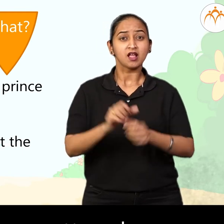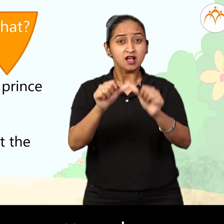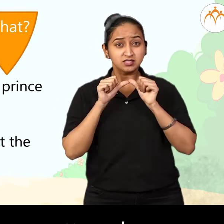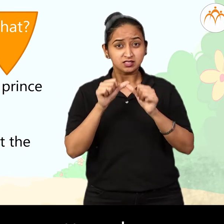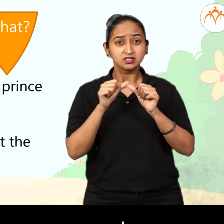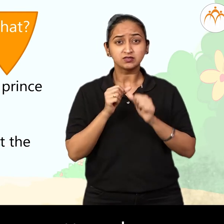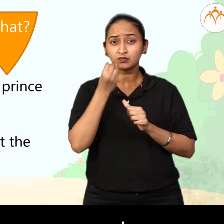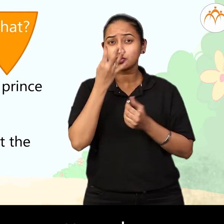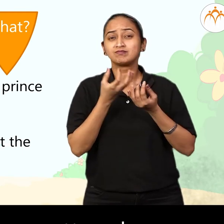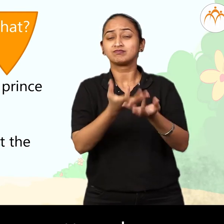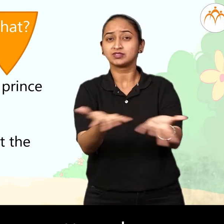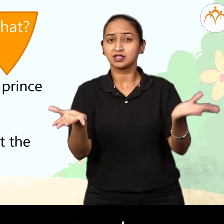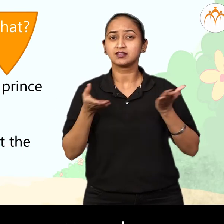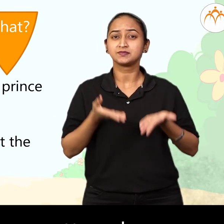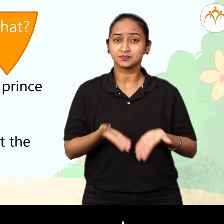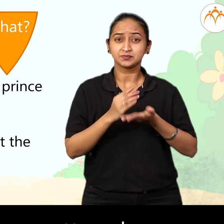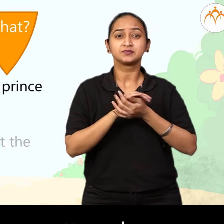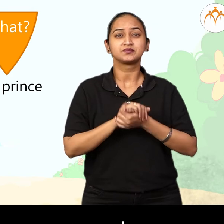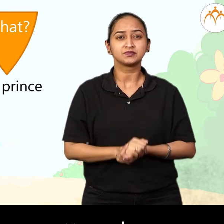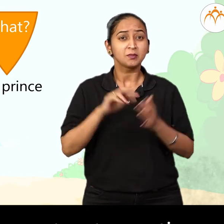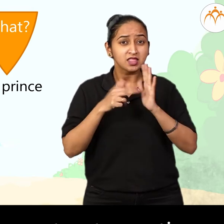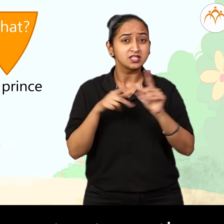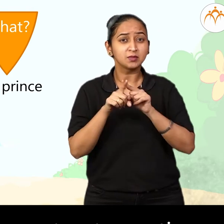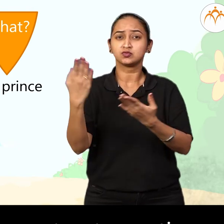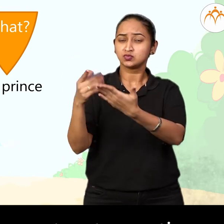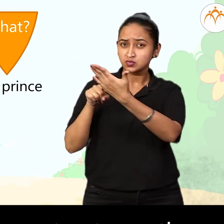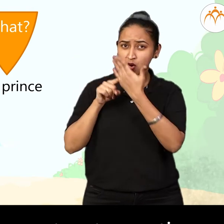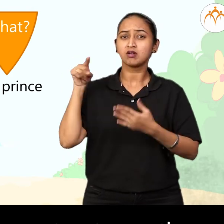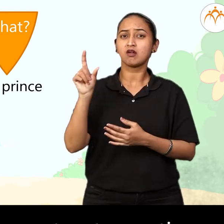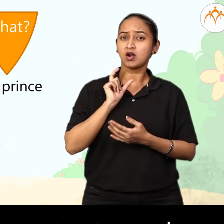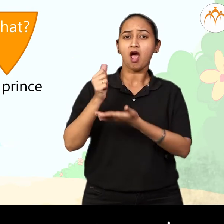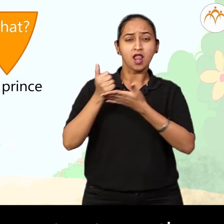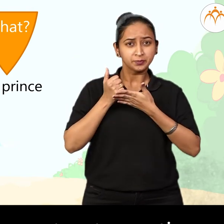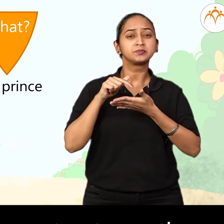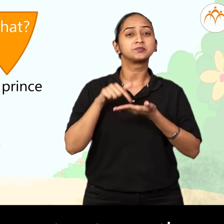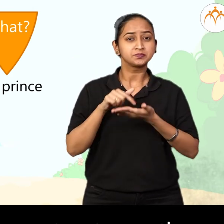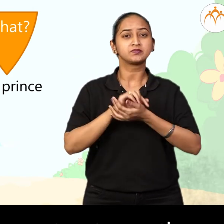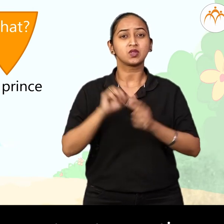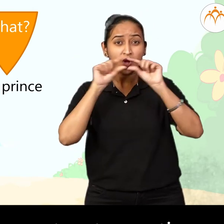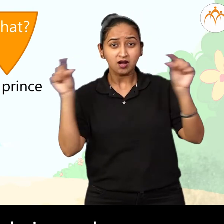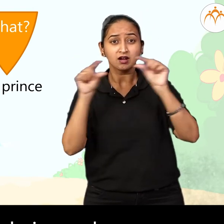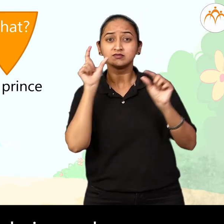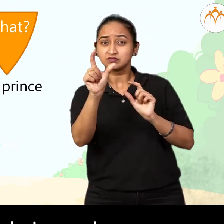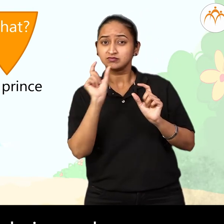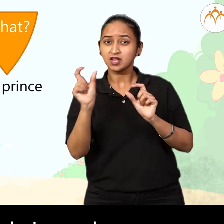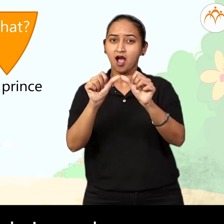lot of flowers scattered. In this way, we could construct questions with the help words